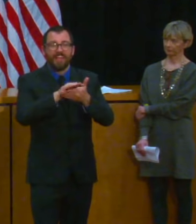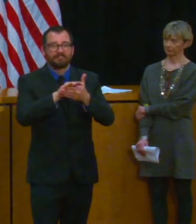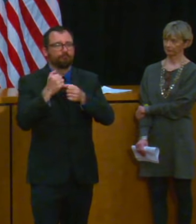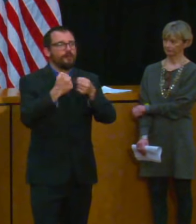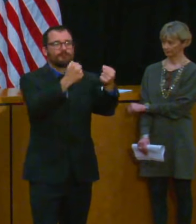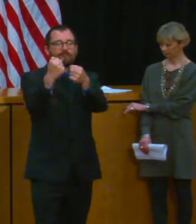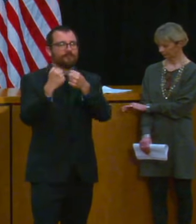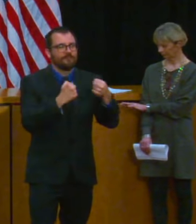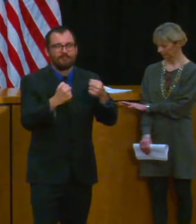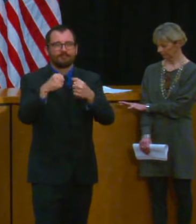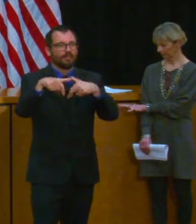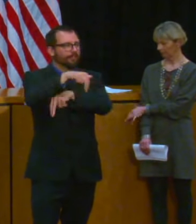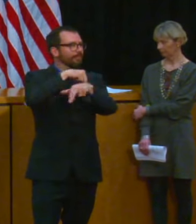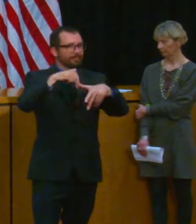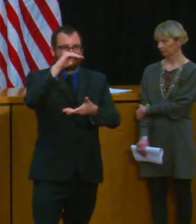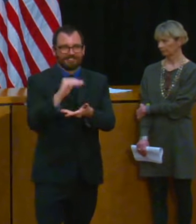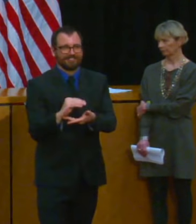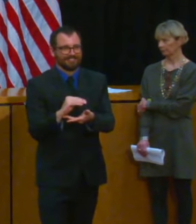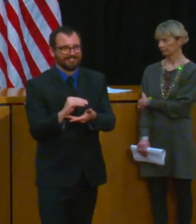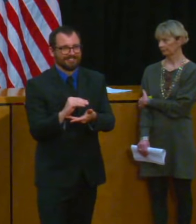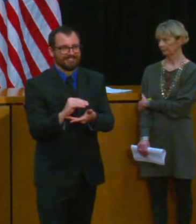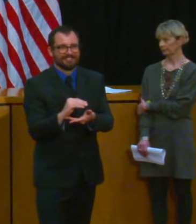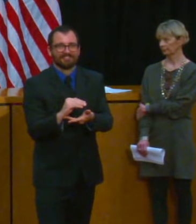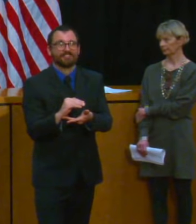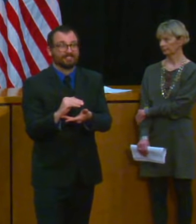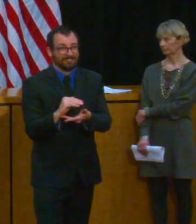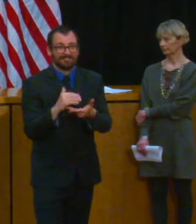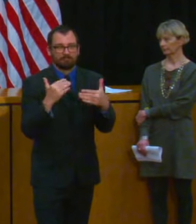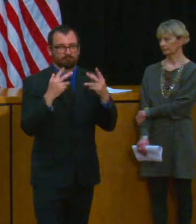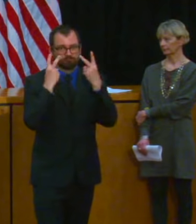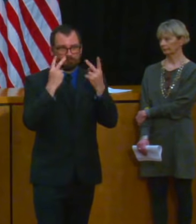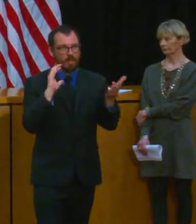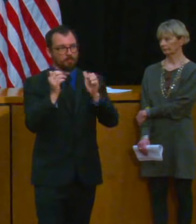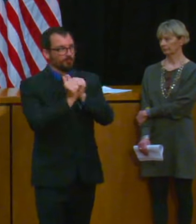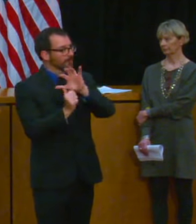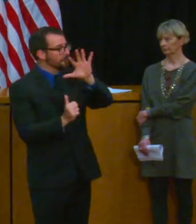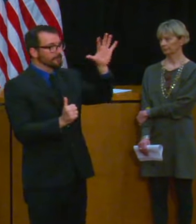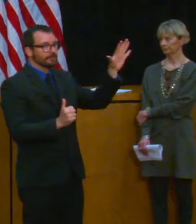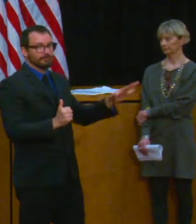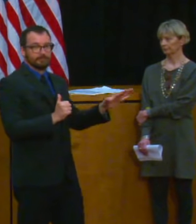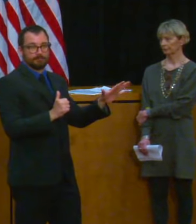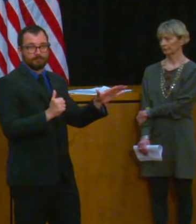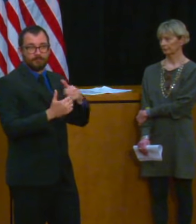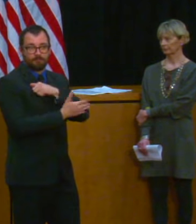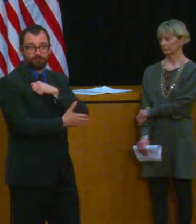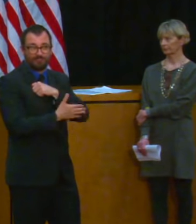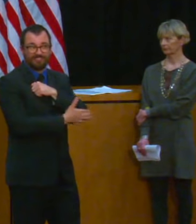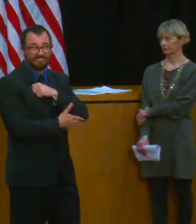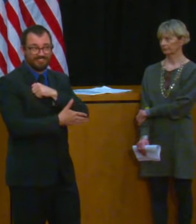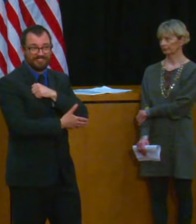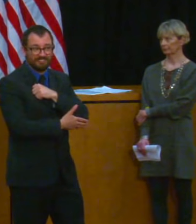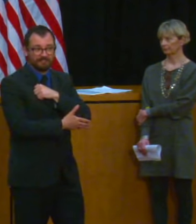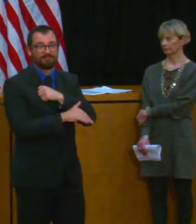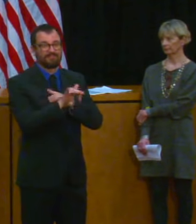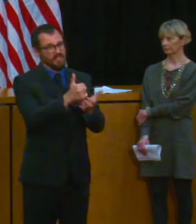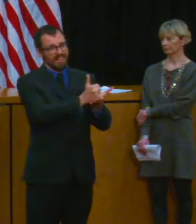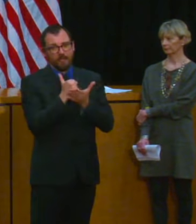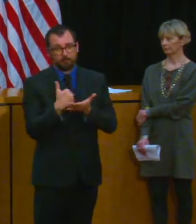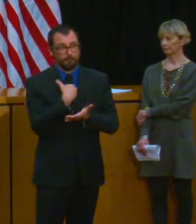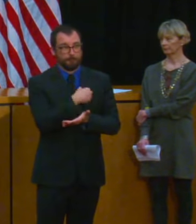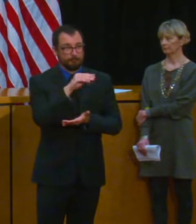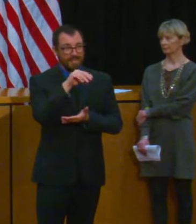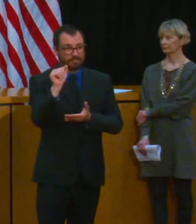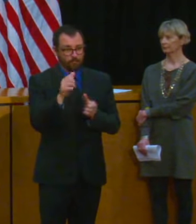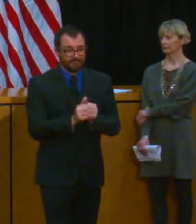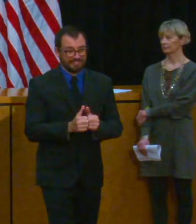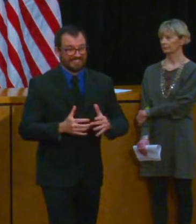you've come in contact with has had exactly the kind of impact on the rate of spread and the rate of growth and the disease here in Massachusetts